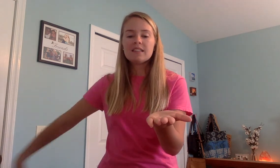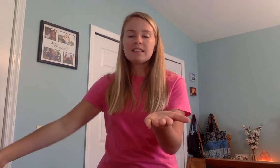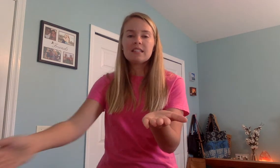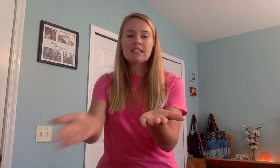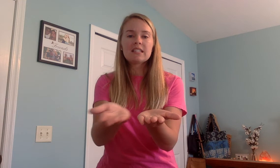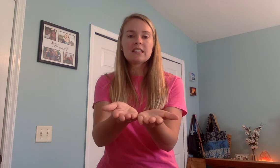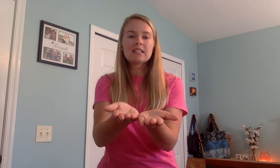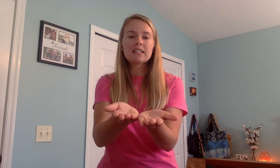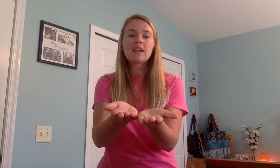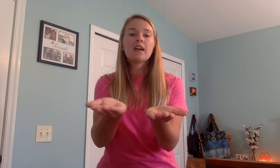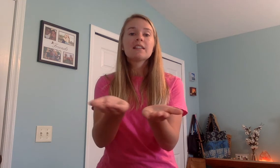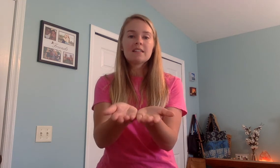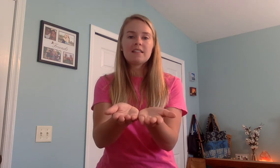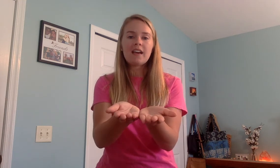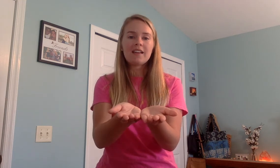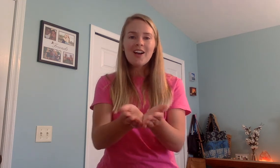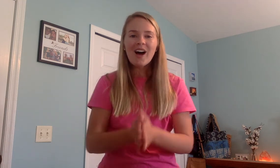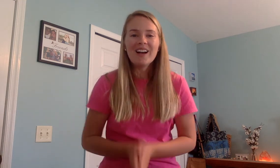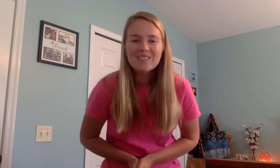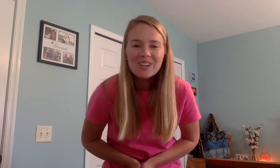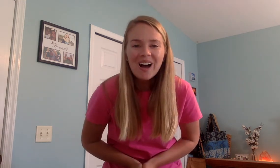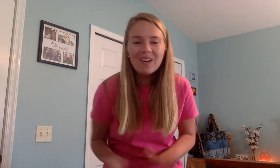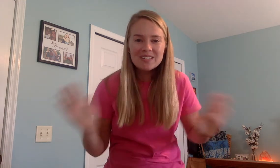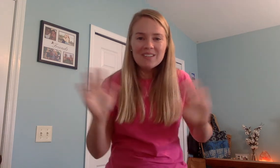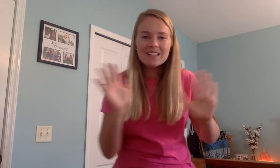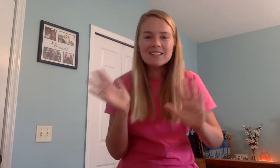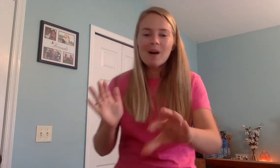s, stick. Awesome job. I'll see you guys tomorrow.